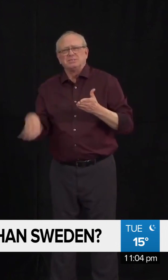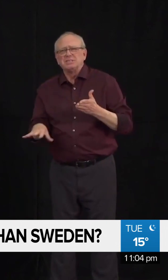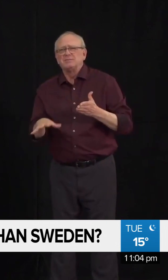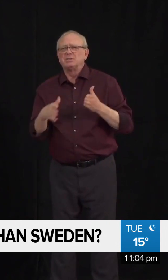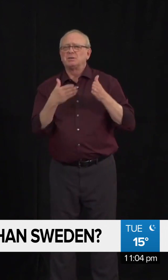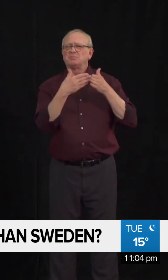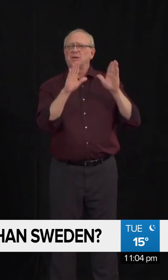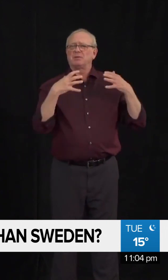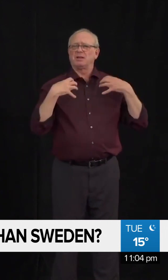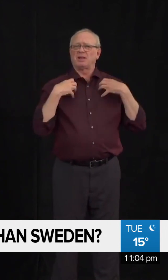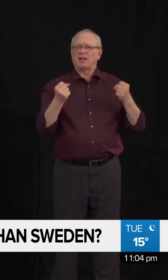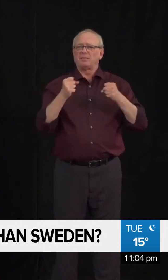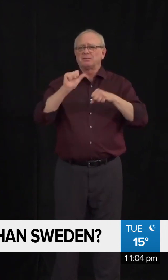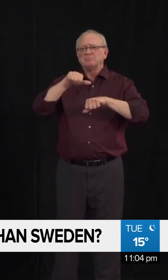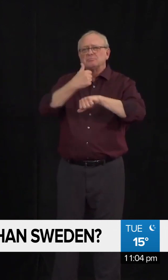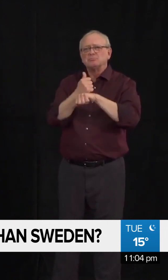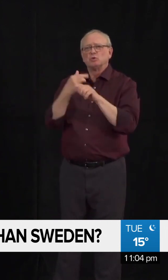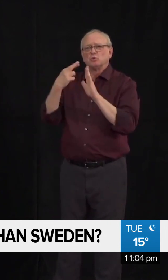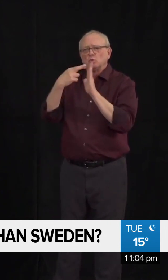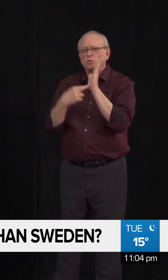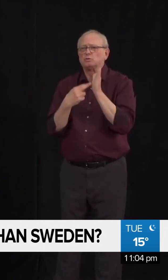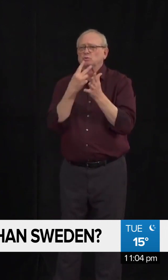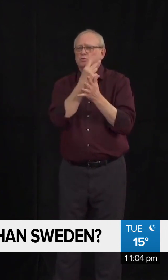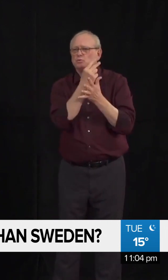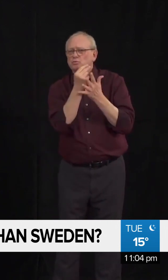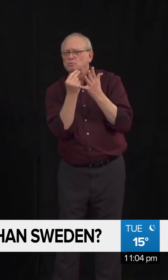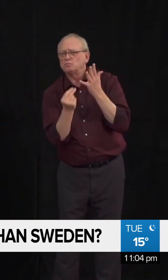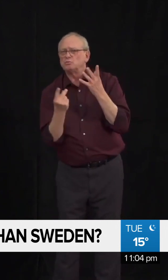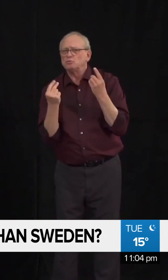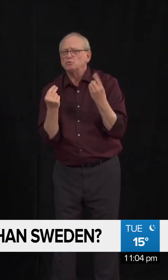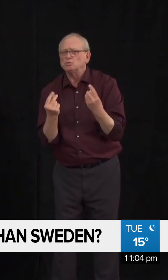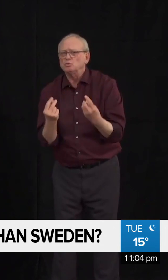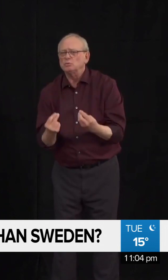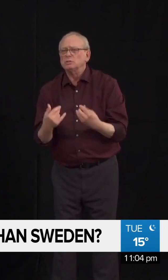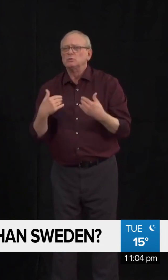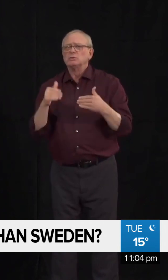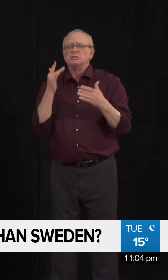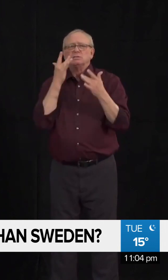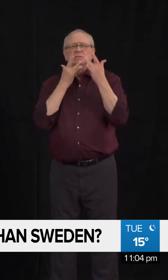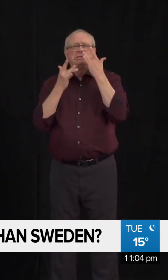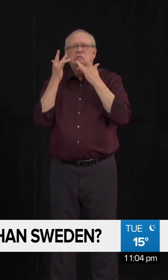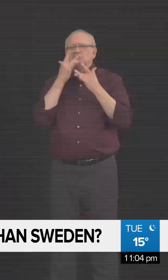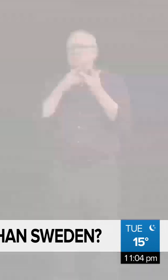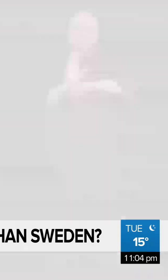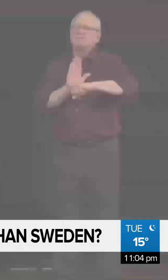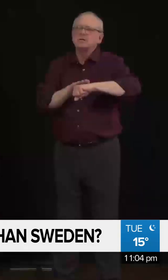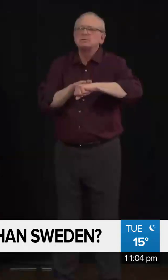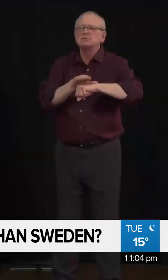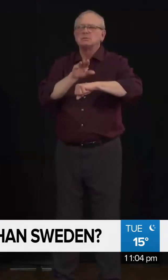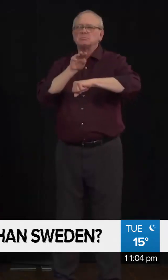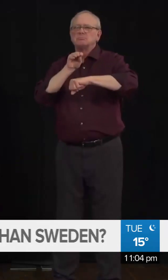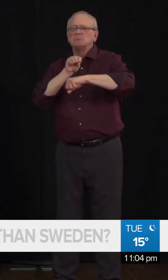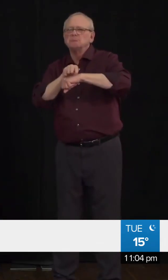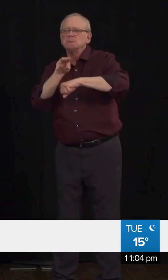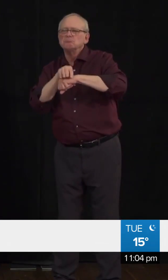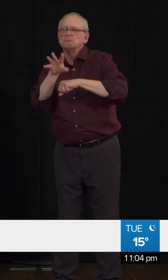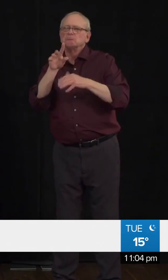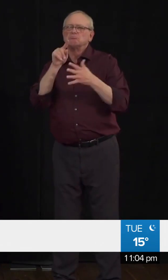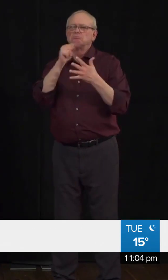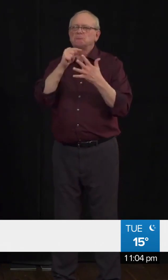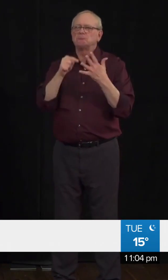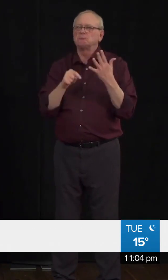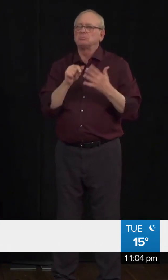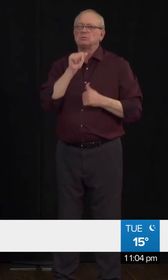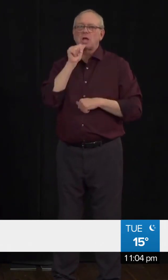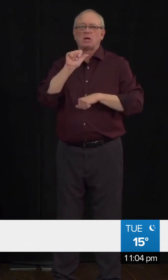funding of more than $14 million per month, or $170 million per year. As of yesterday, their